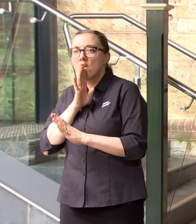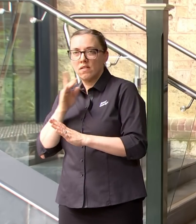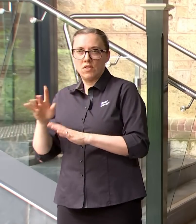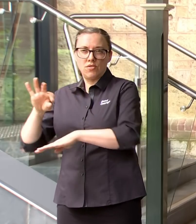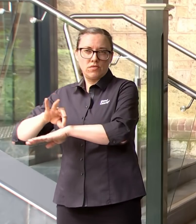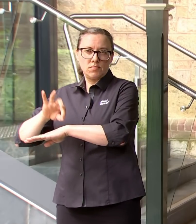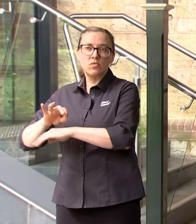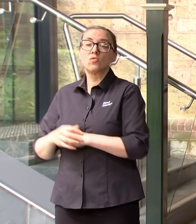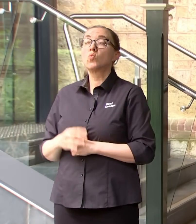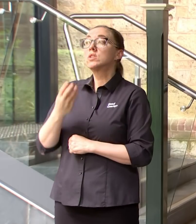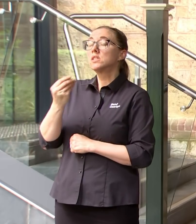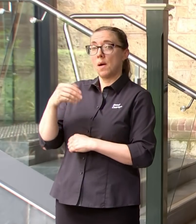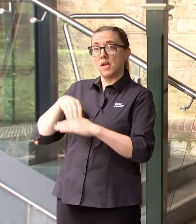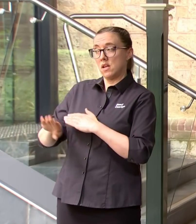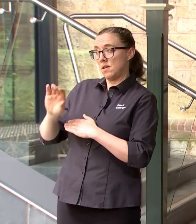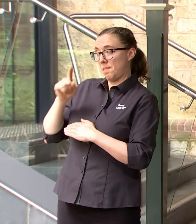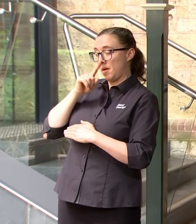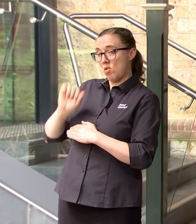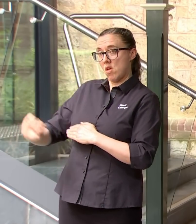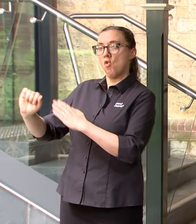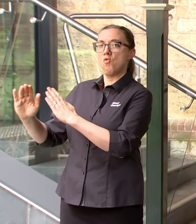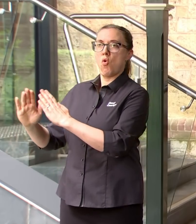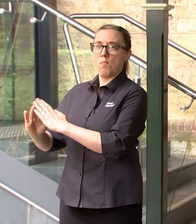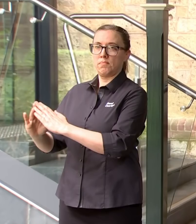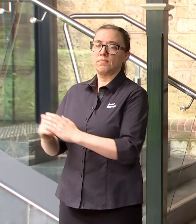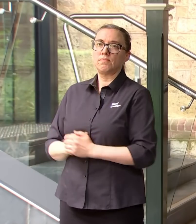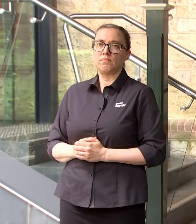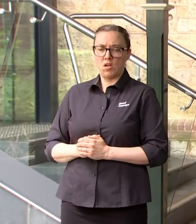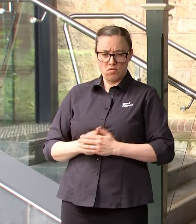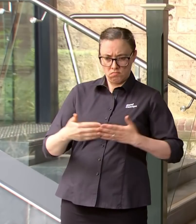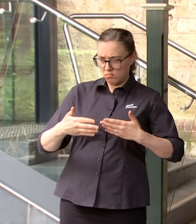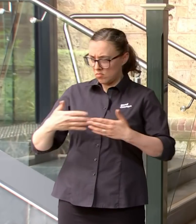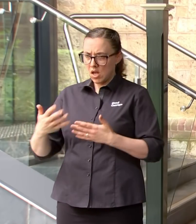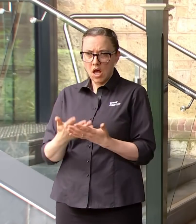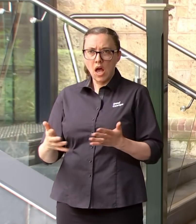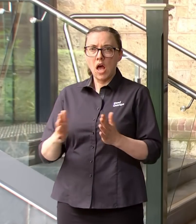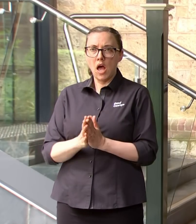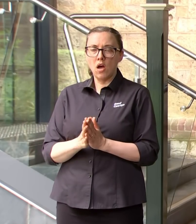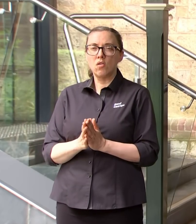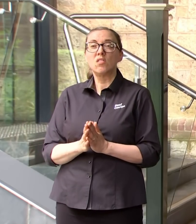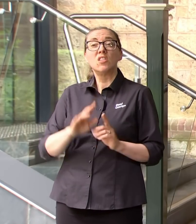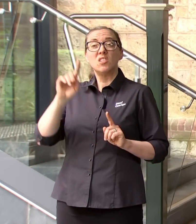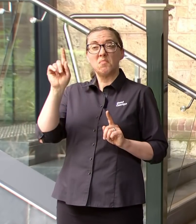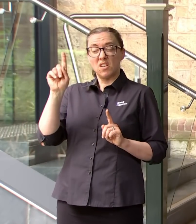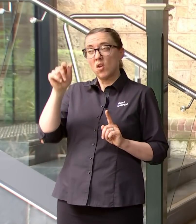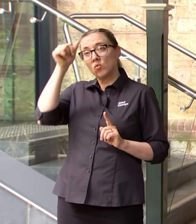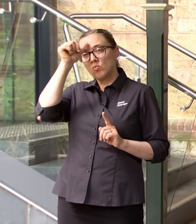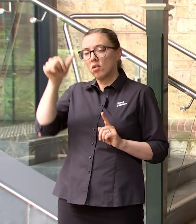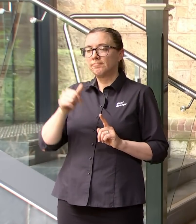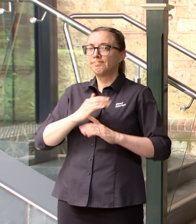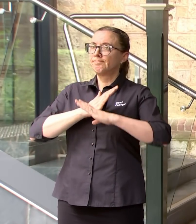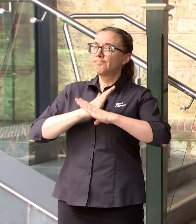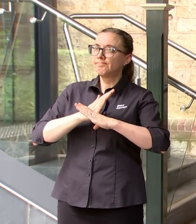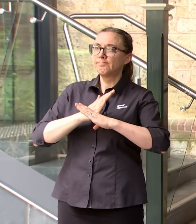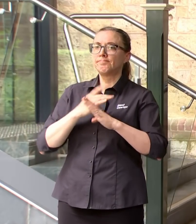the home so that has been put into place but since then we've put the ban on elective surgery and essentially